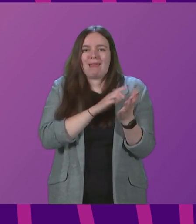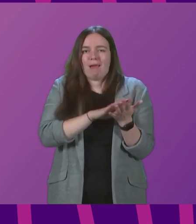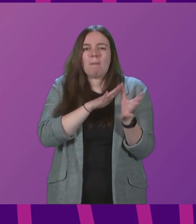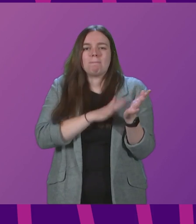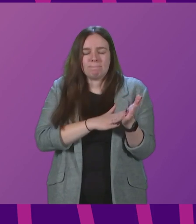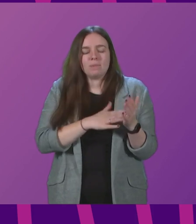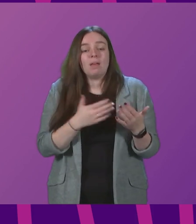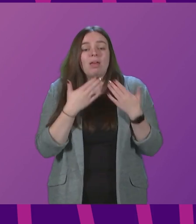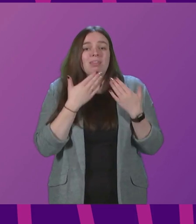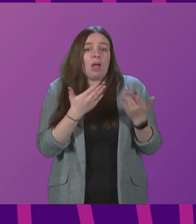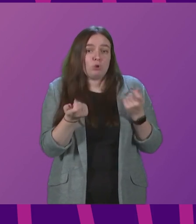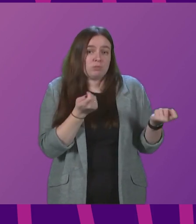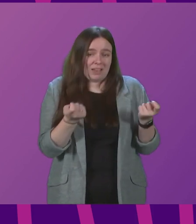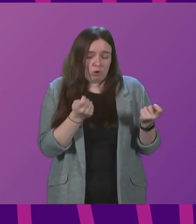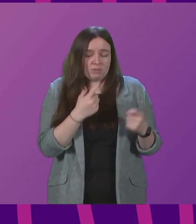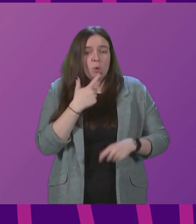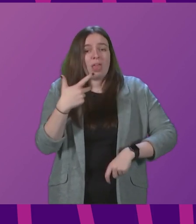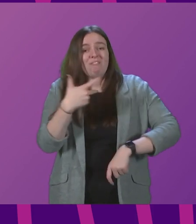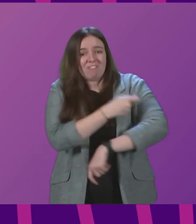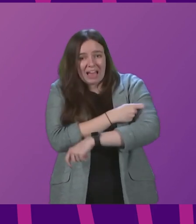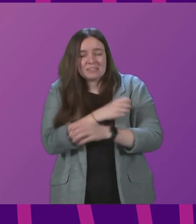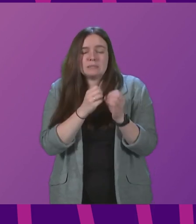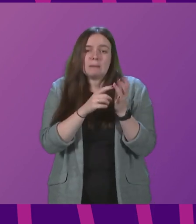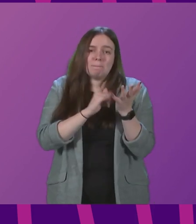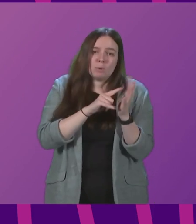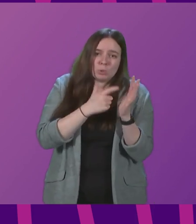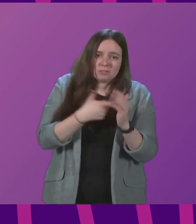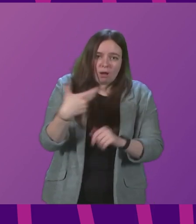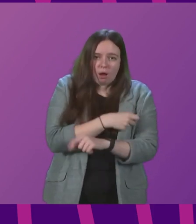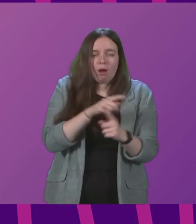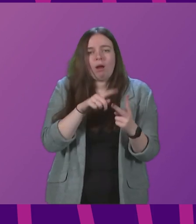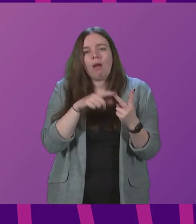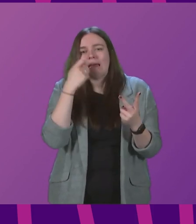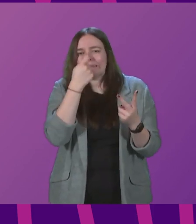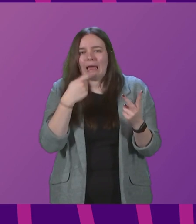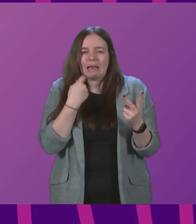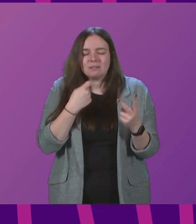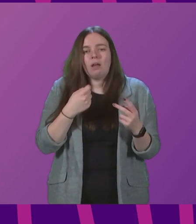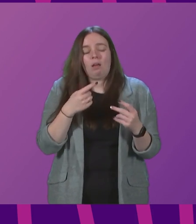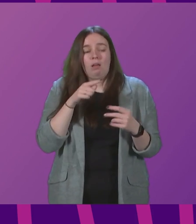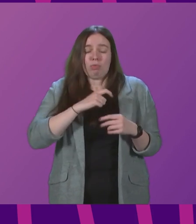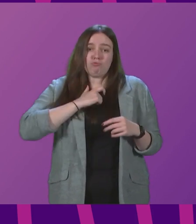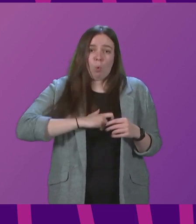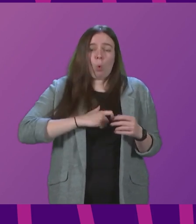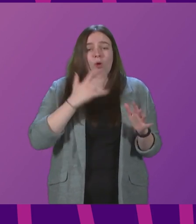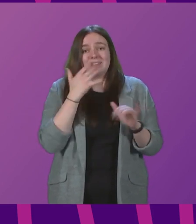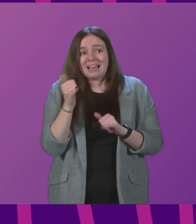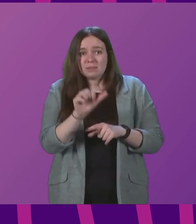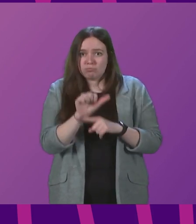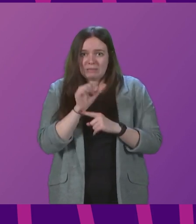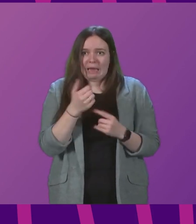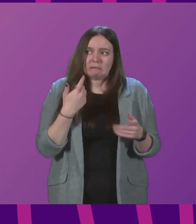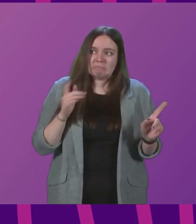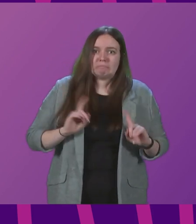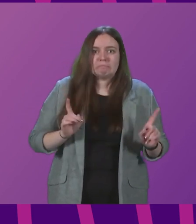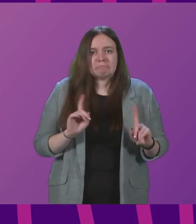President Officer. What with vaccines, boosters and lateral flow tests, the role of Test and Protect has to some extent disappeared from sight. So I